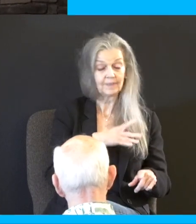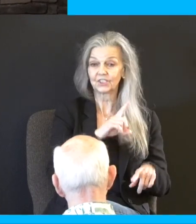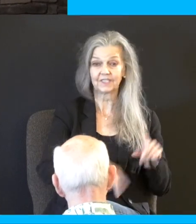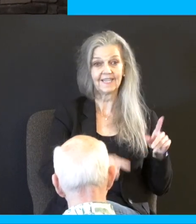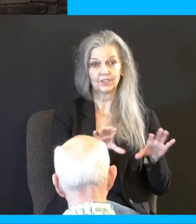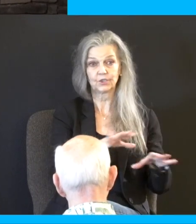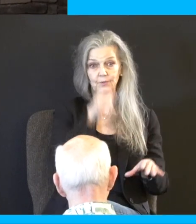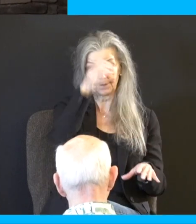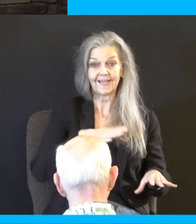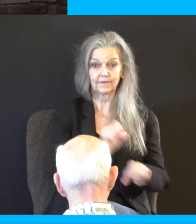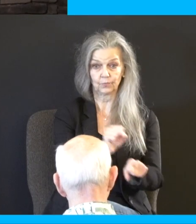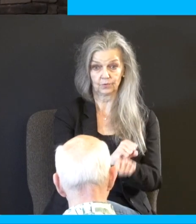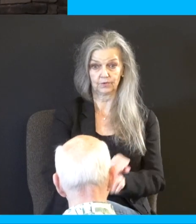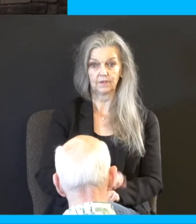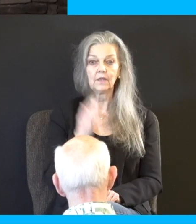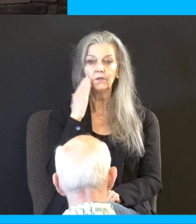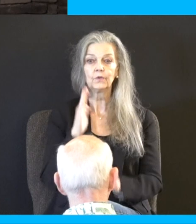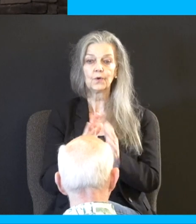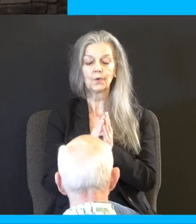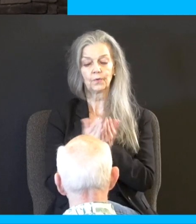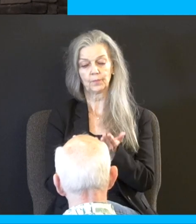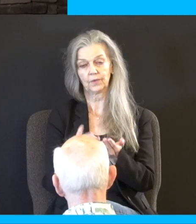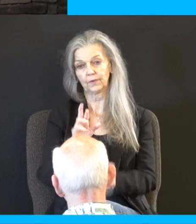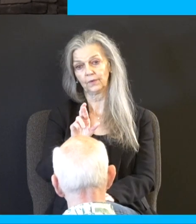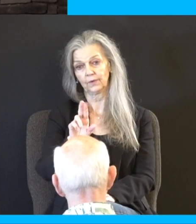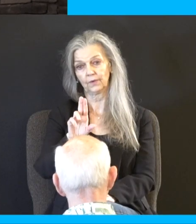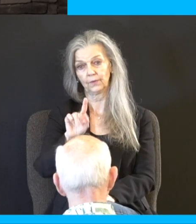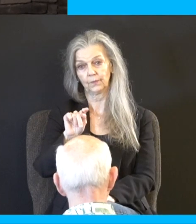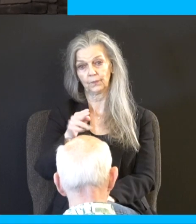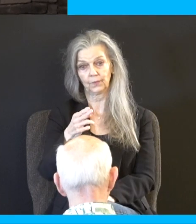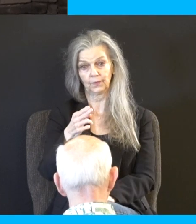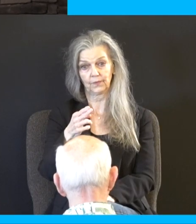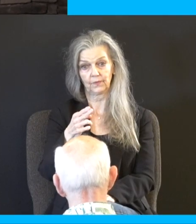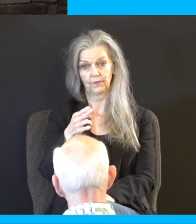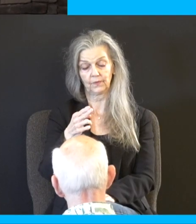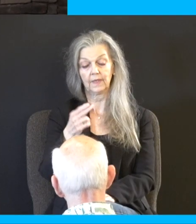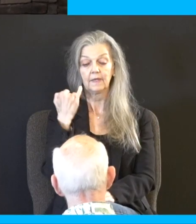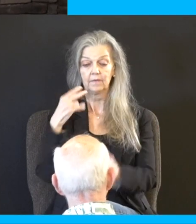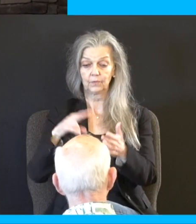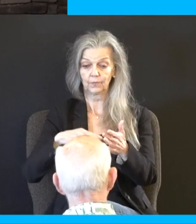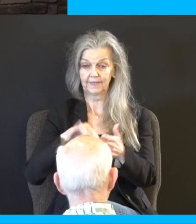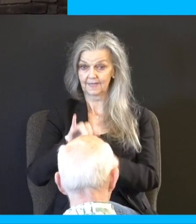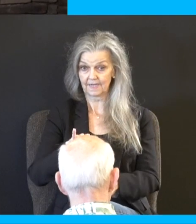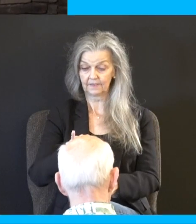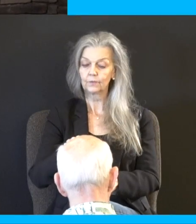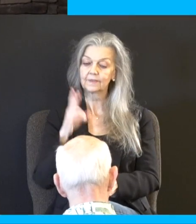How many have heard of the book of Ruth? Okay, good. If you go back and look carefully at the book of Ruth, you will see that Ruth is